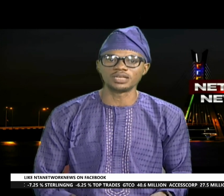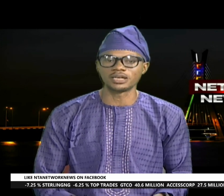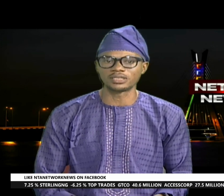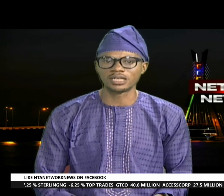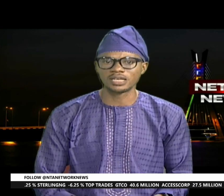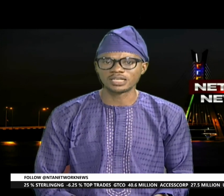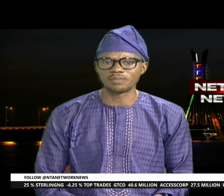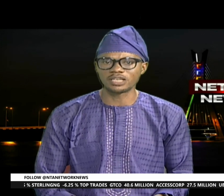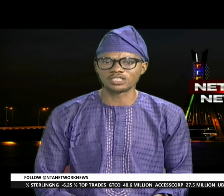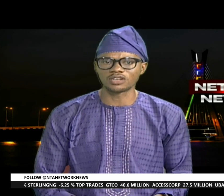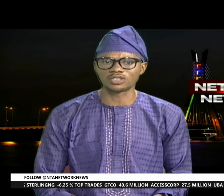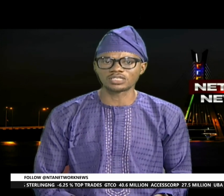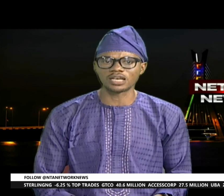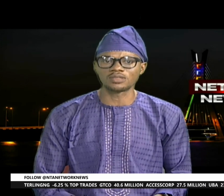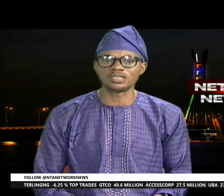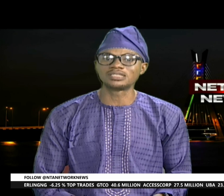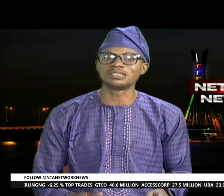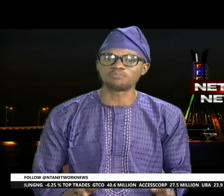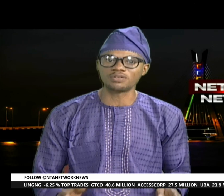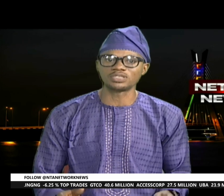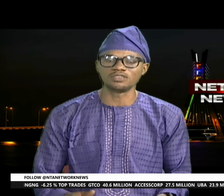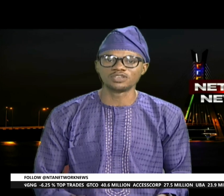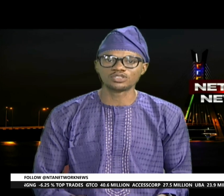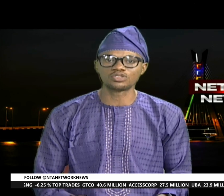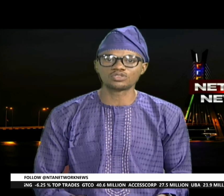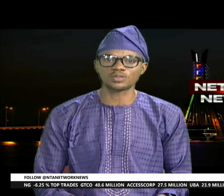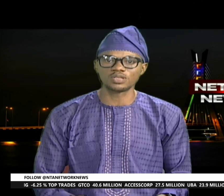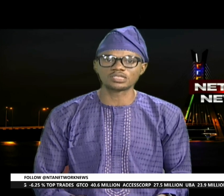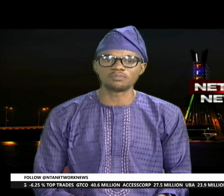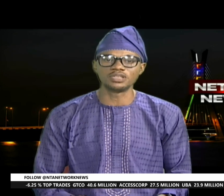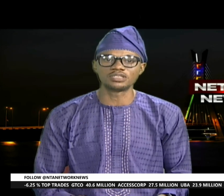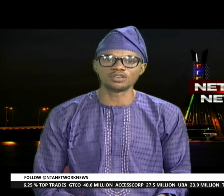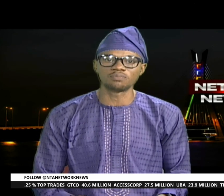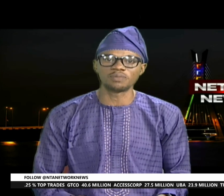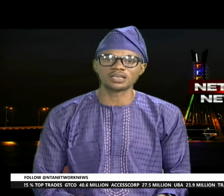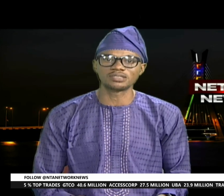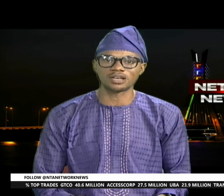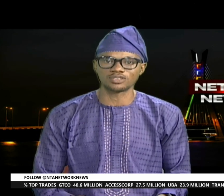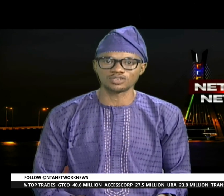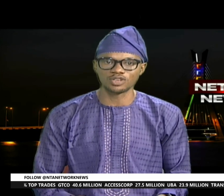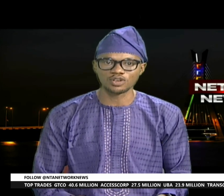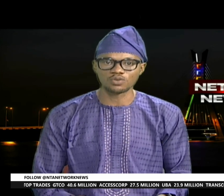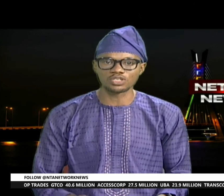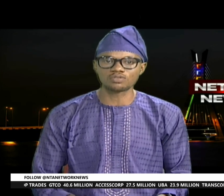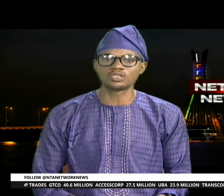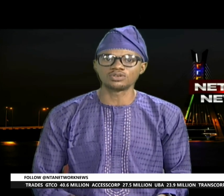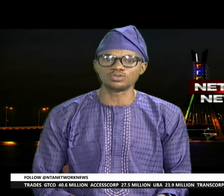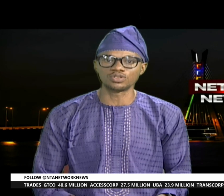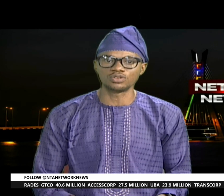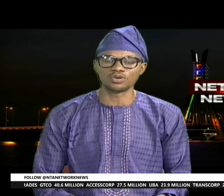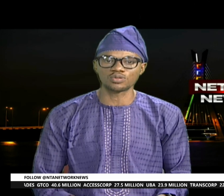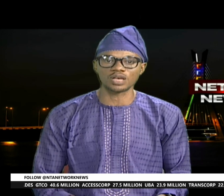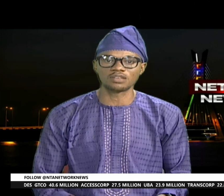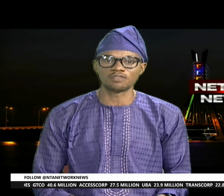in Lagos, the managing director said this is imperative to strengthen the stability of the banking sector, which is critical